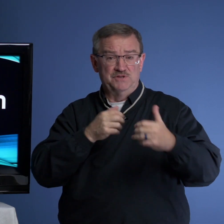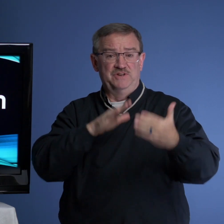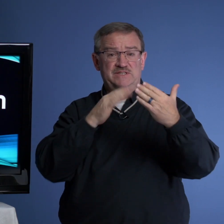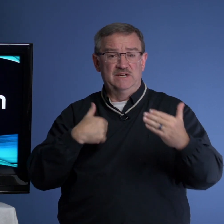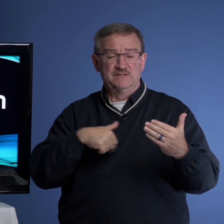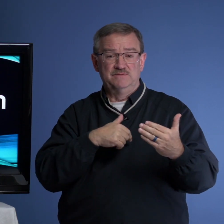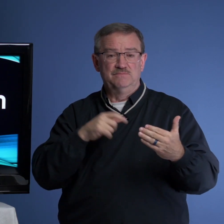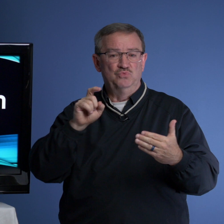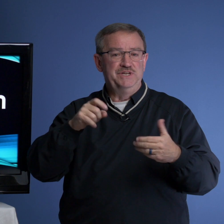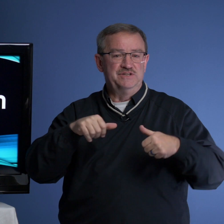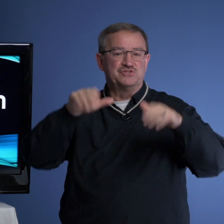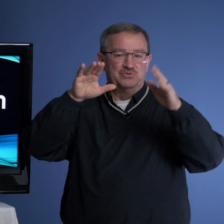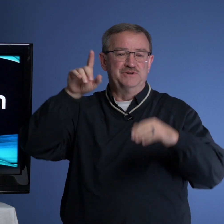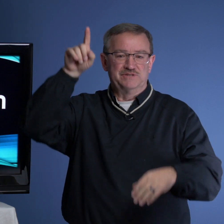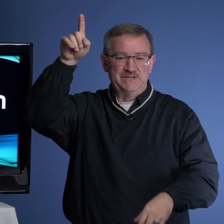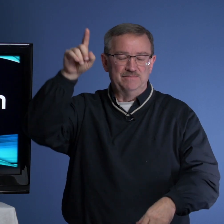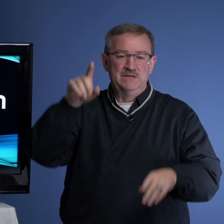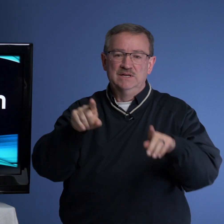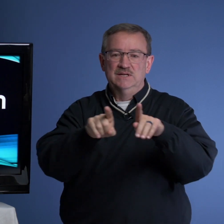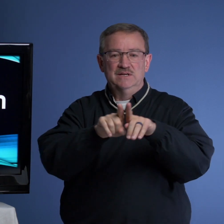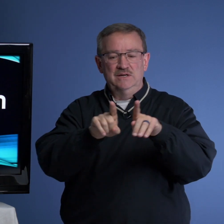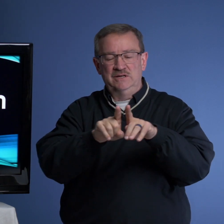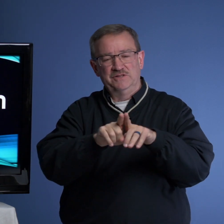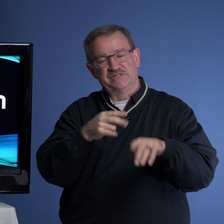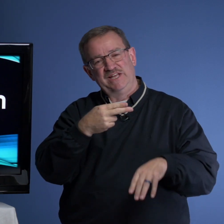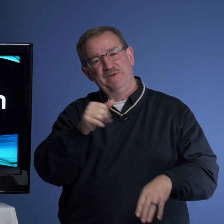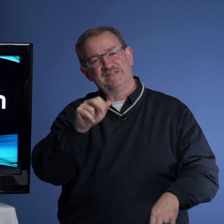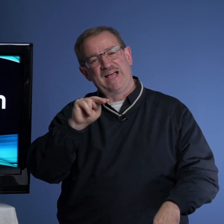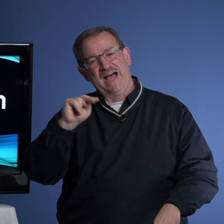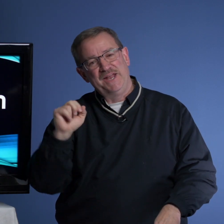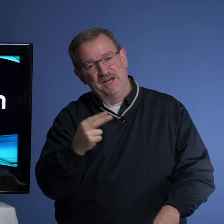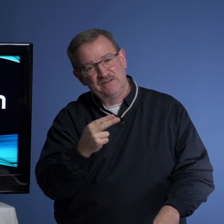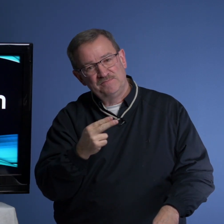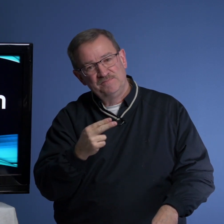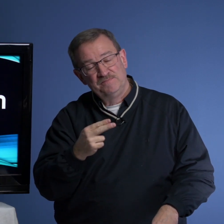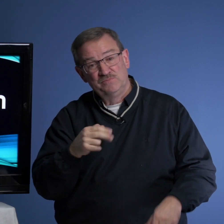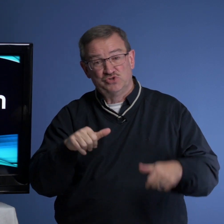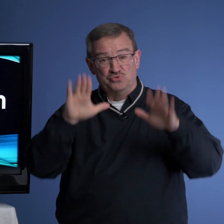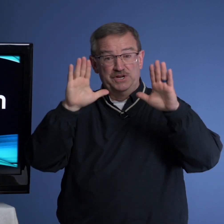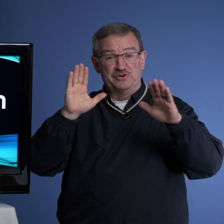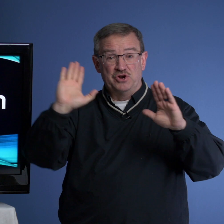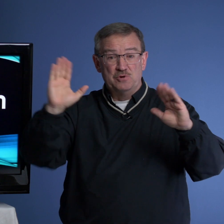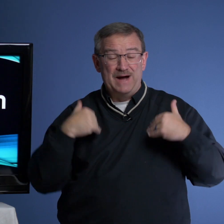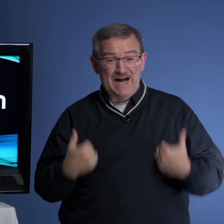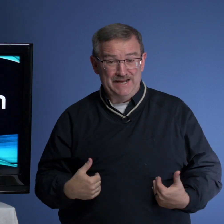that face us. We need to surrender to Him. The same as Hannah surrendered her body